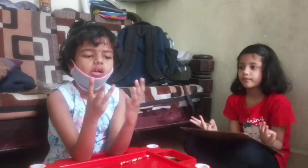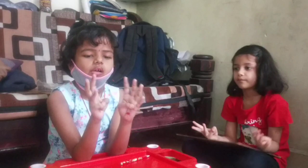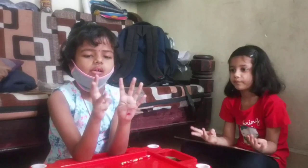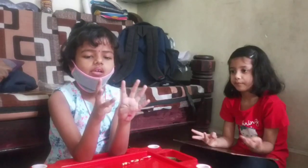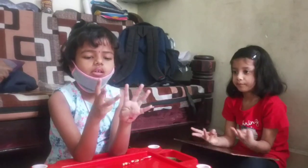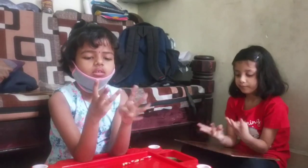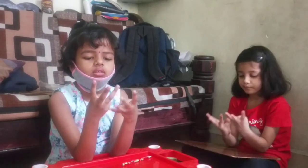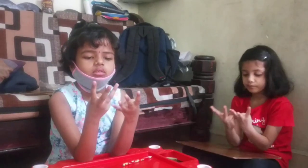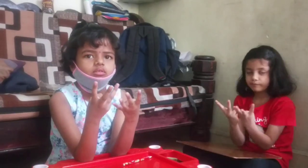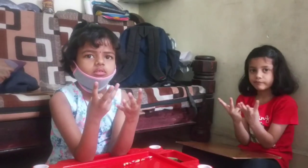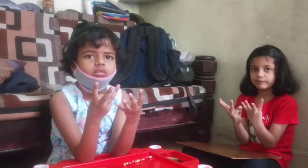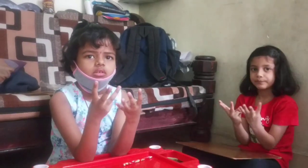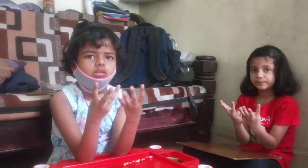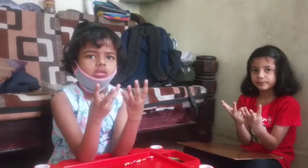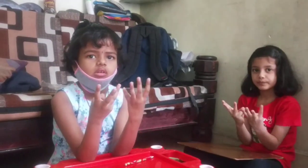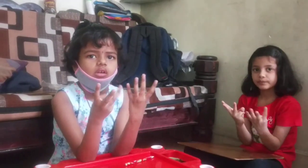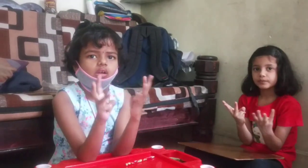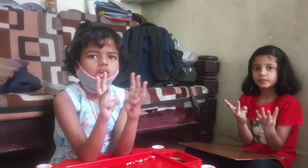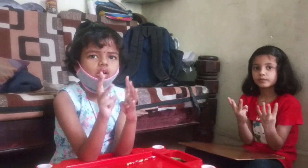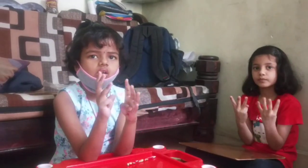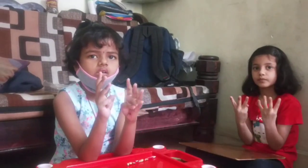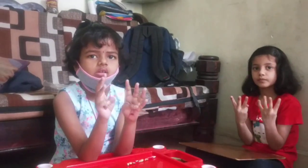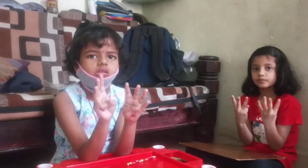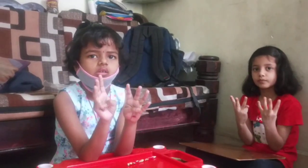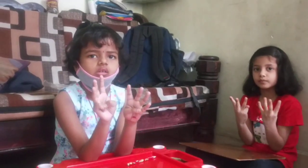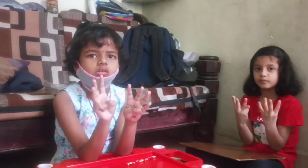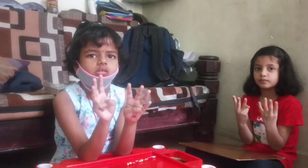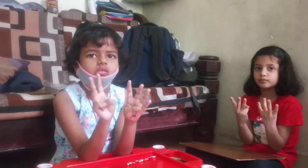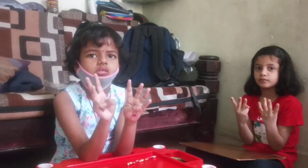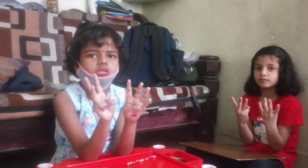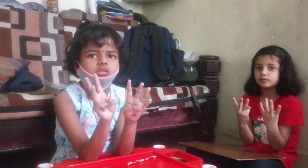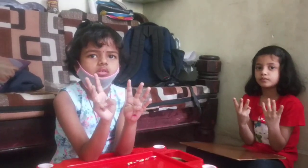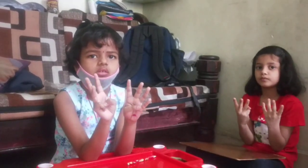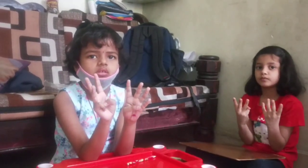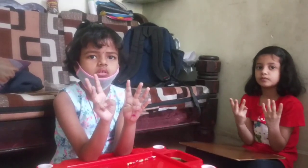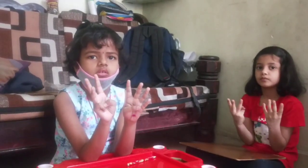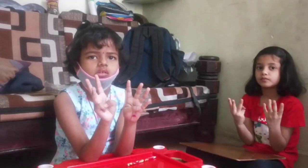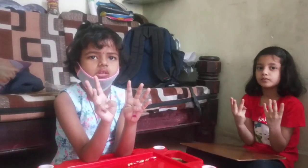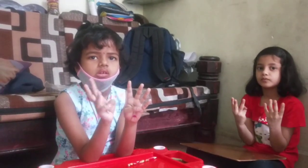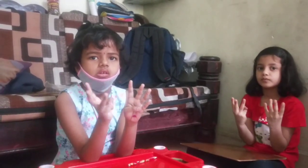51,